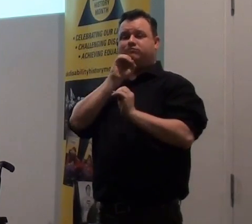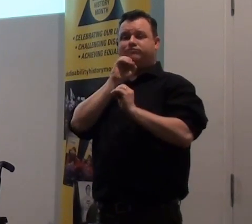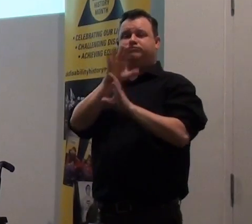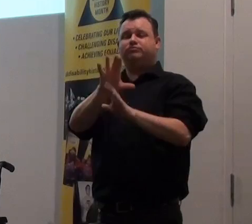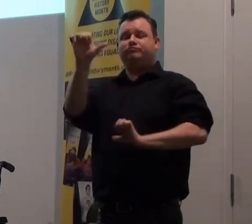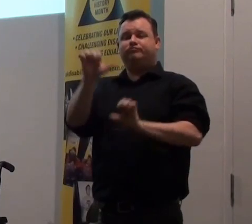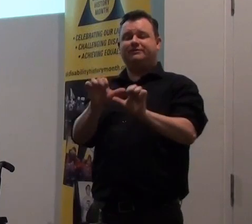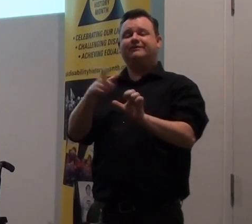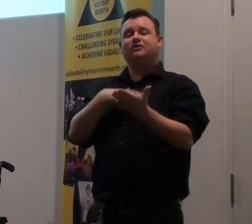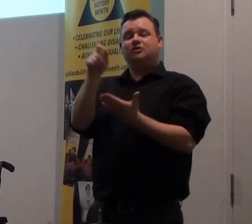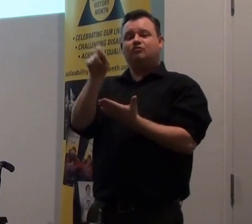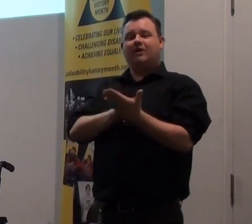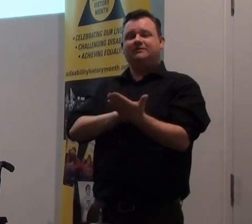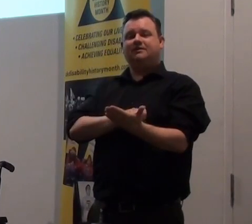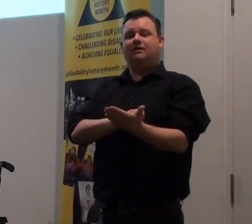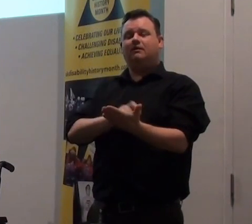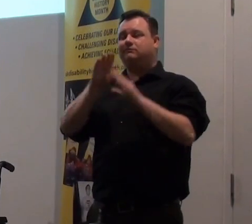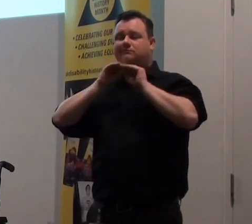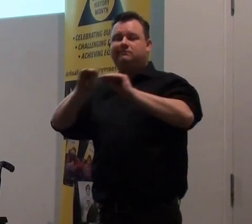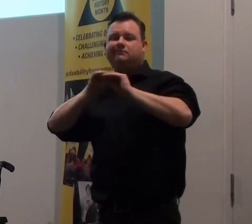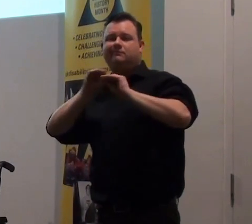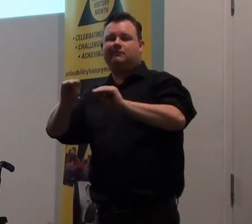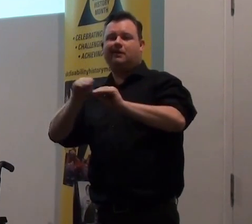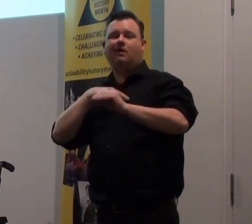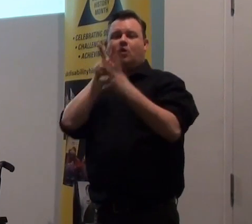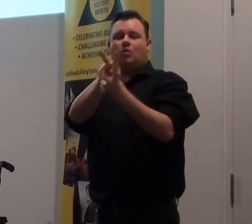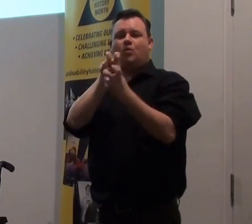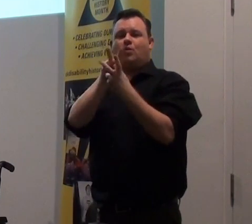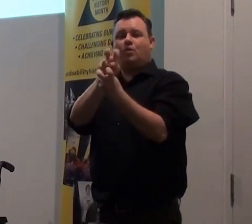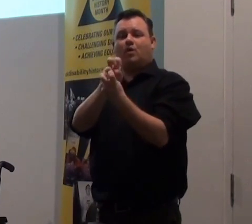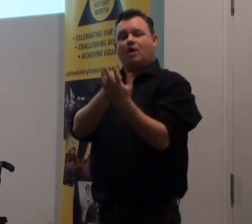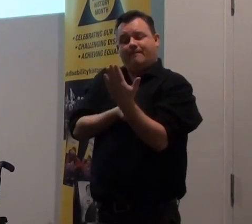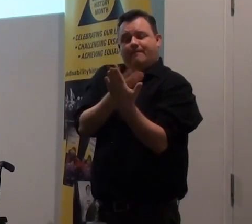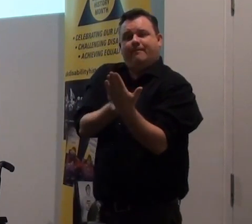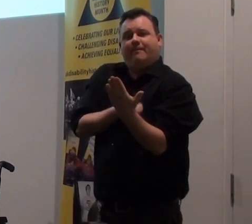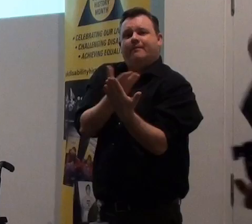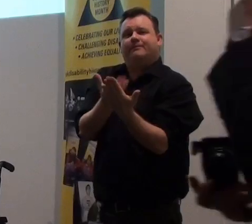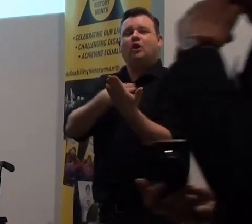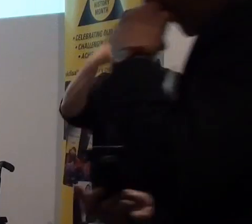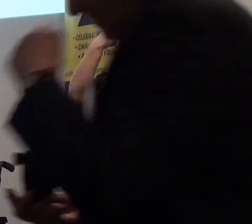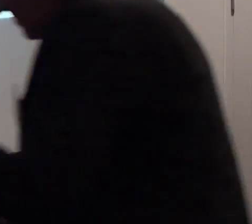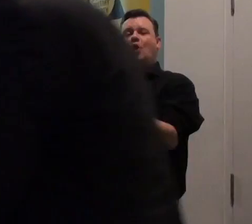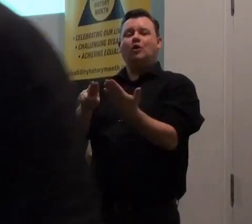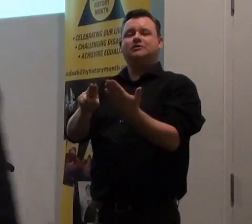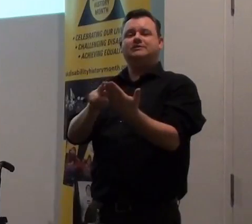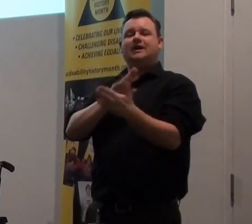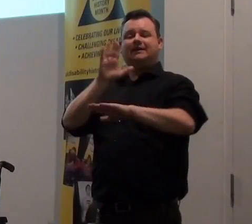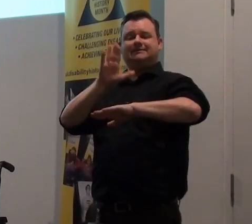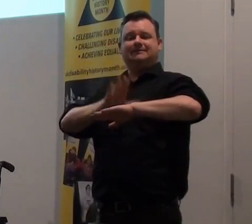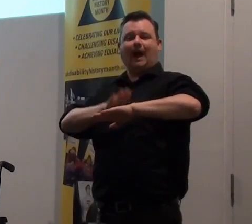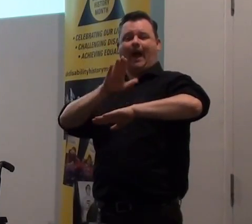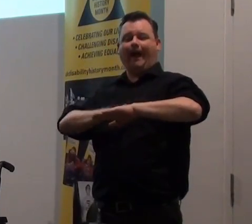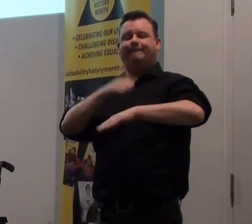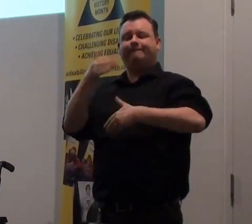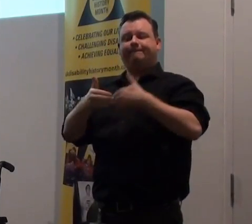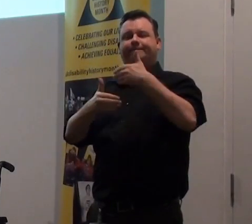She's a writer, educator and observer, and she has a collection of poetry called Taking the Time, which came out in 2011,